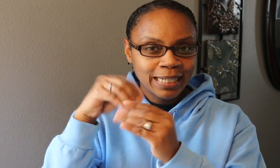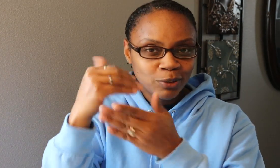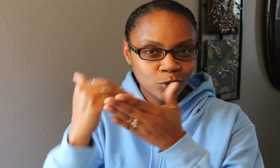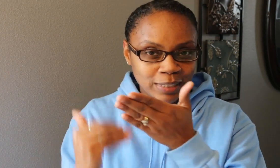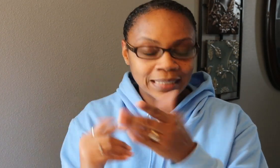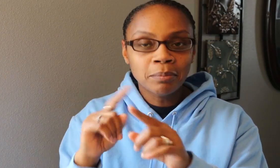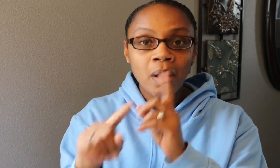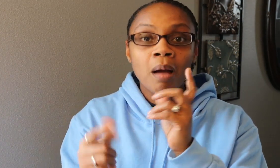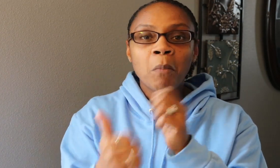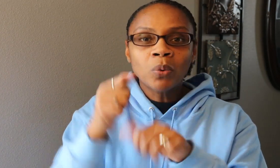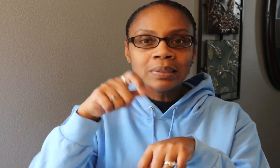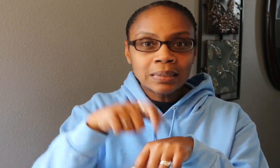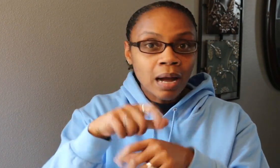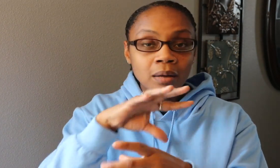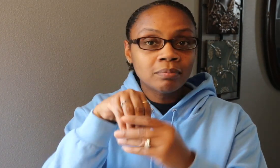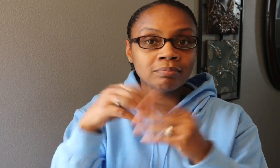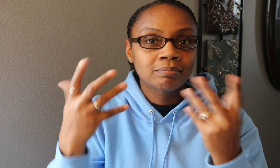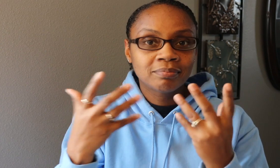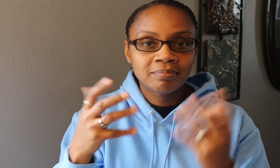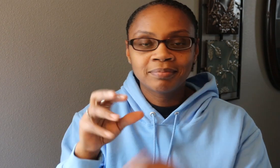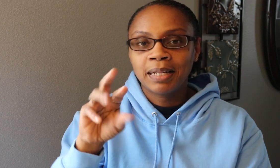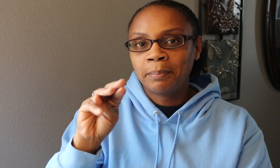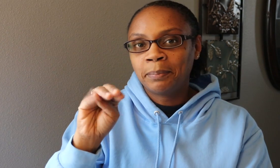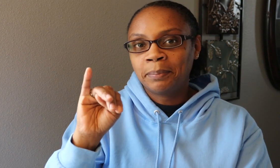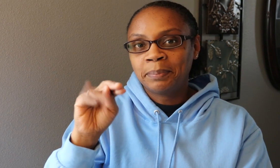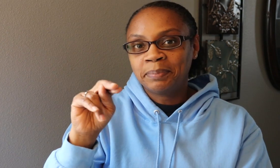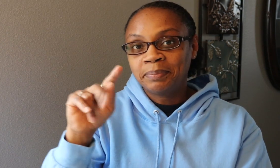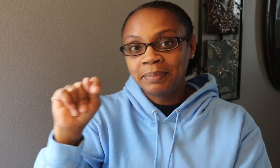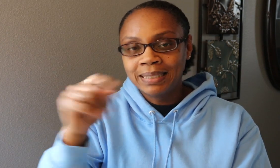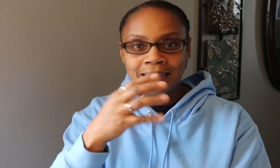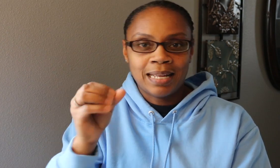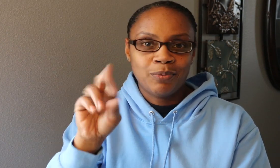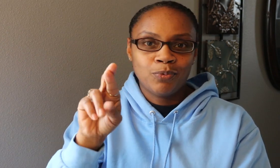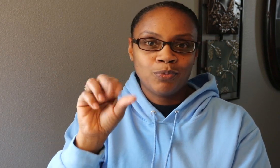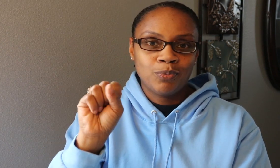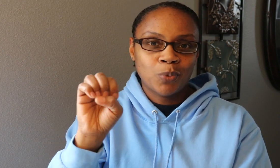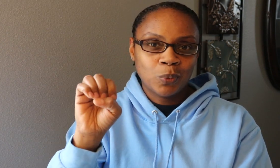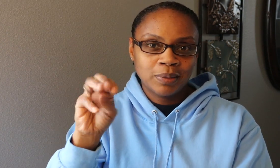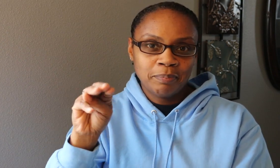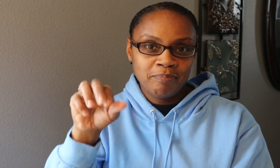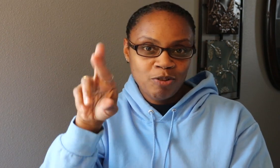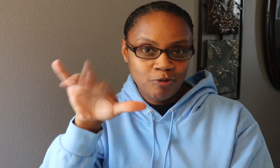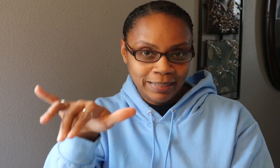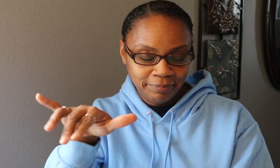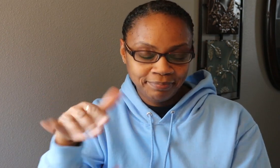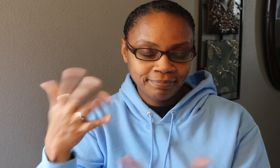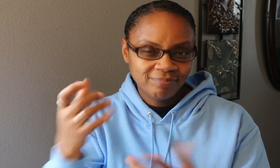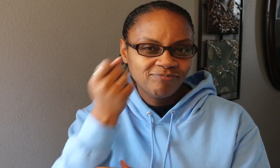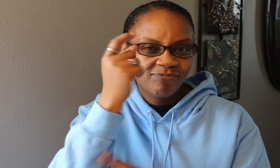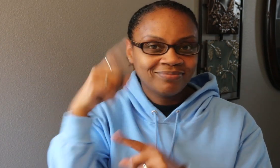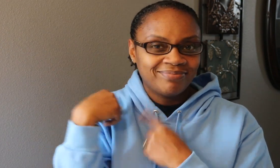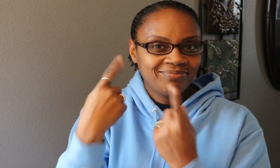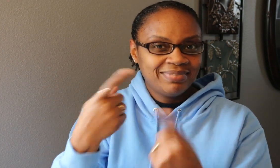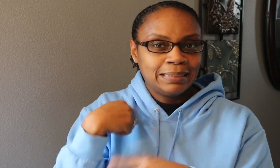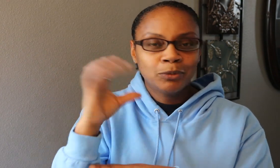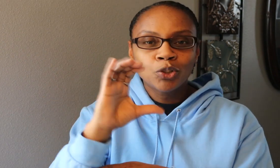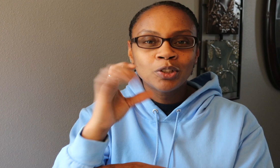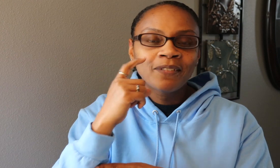places containing different ingredients, but primarily it would have mint and rosemary in this DIY.